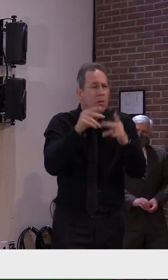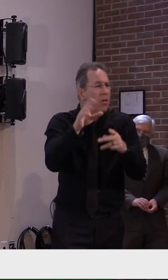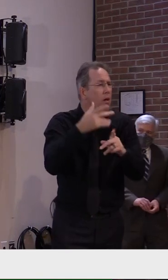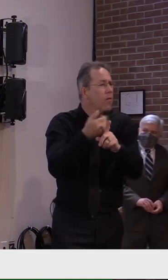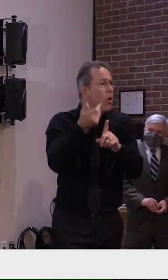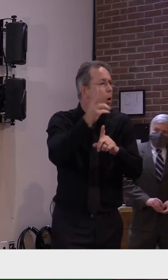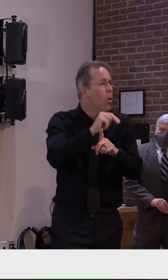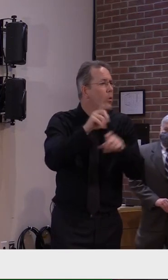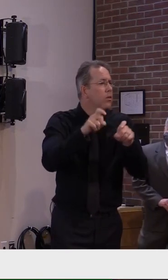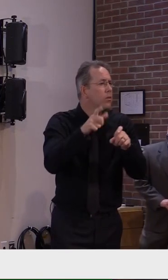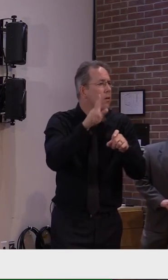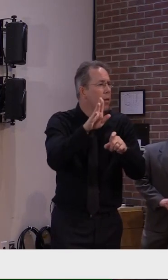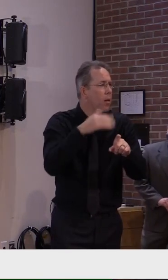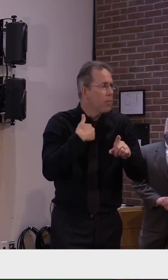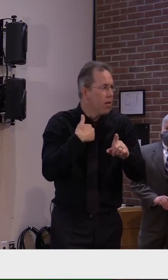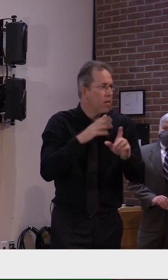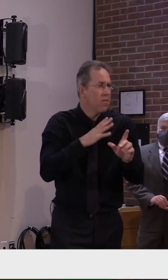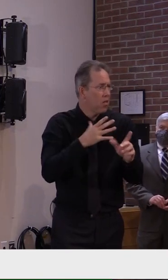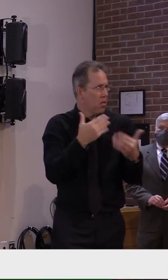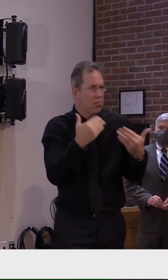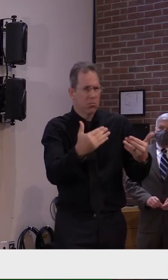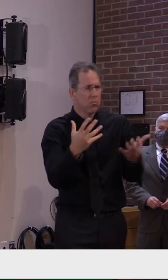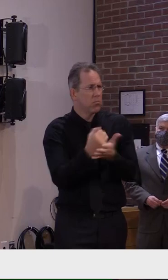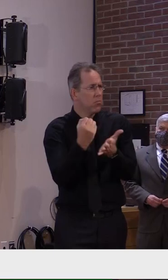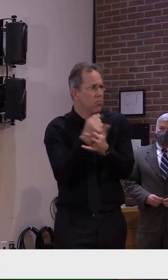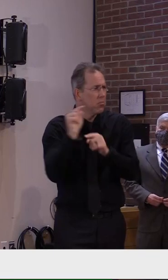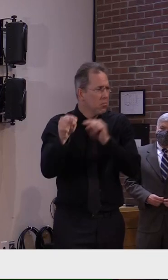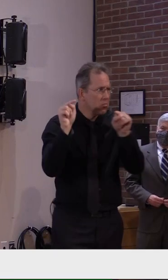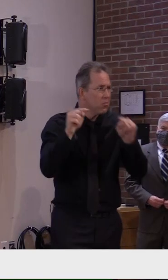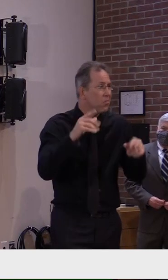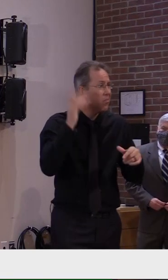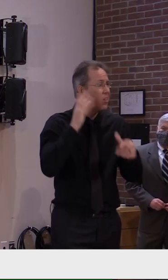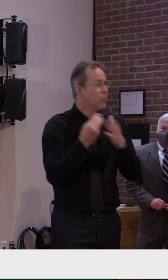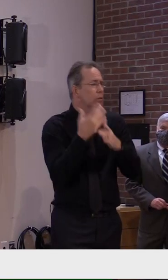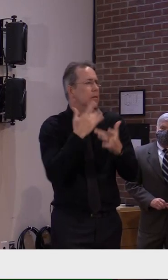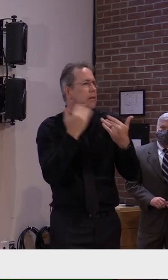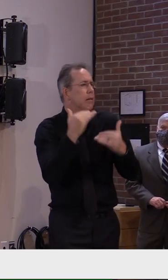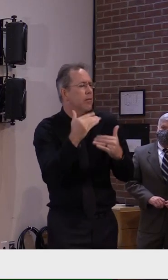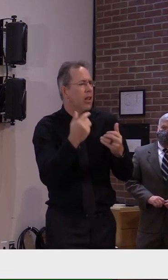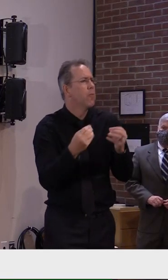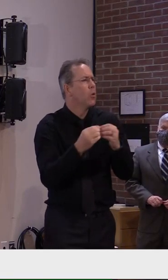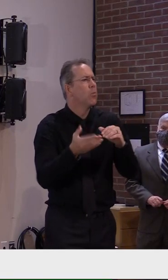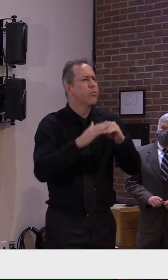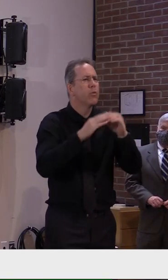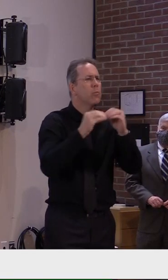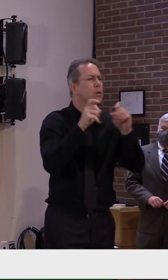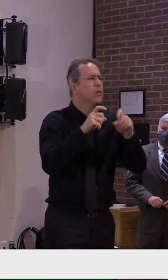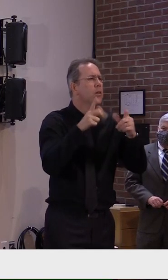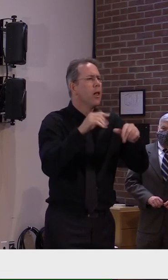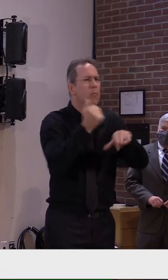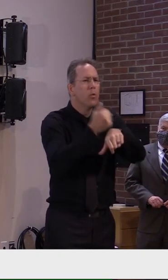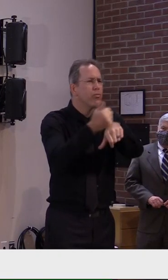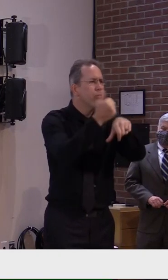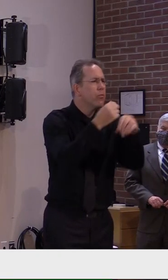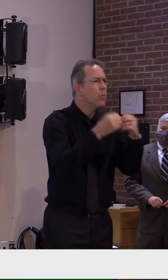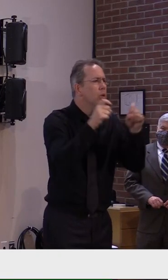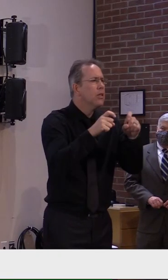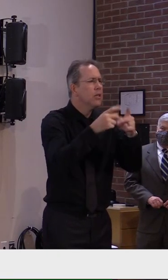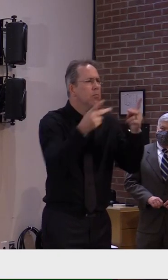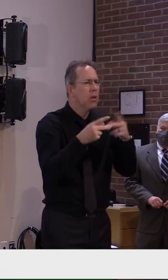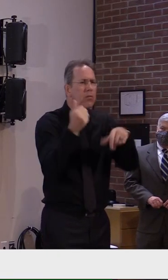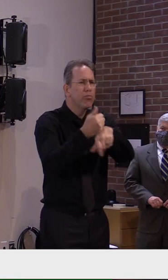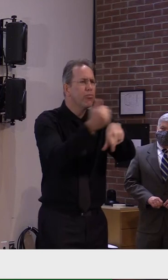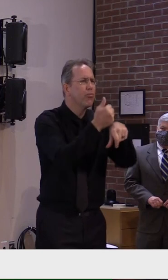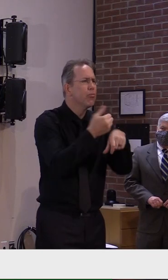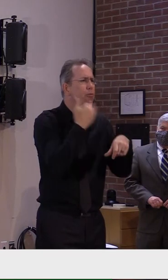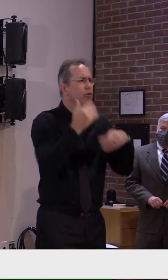can be very honest, some of the out-of-state labs have longer turnaround times, and we're concerned about that. And that's why